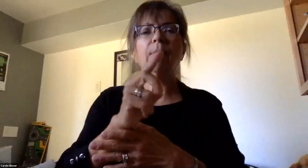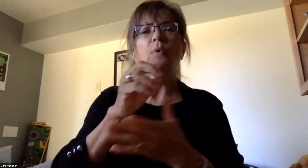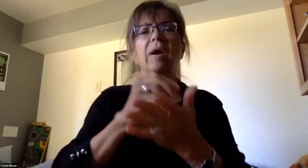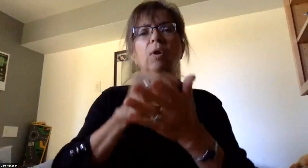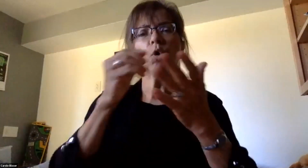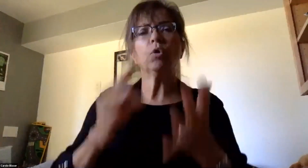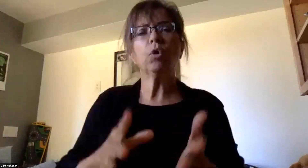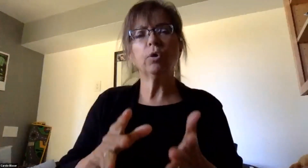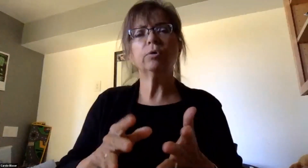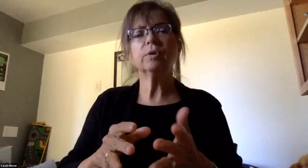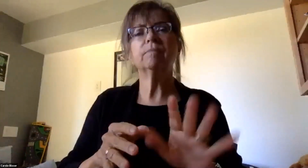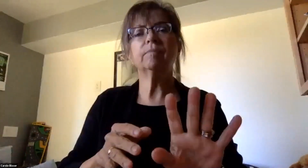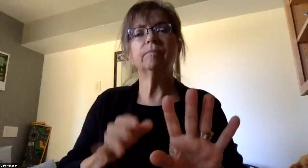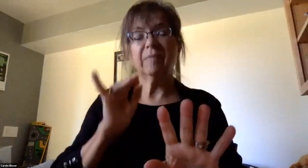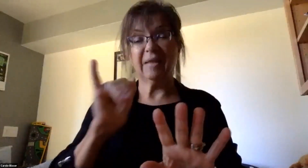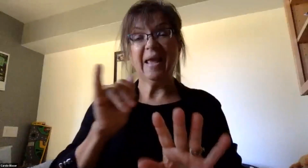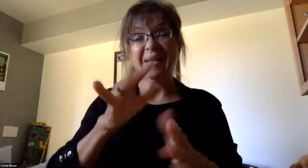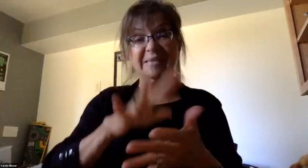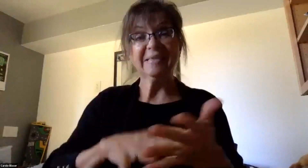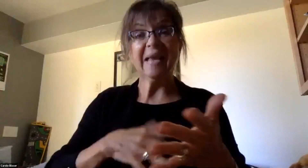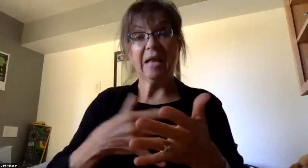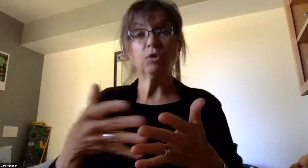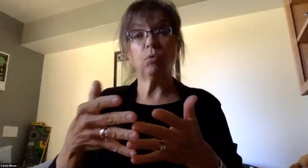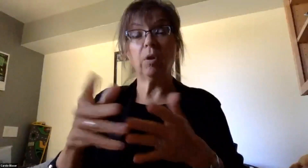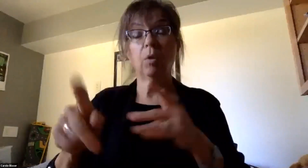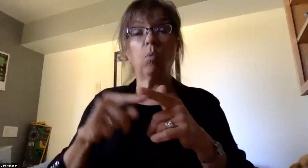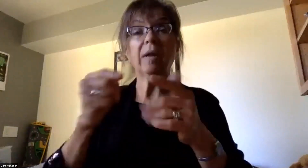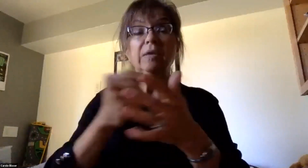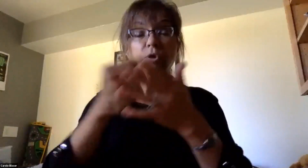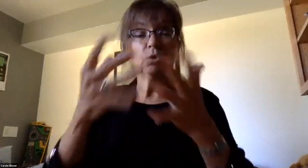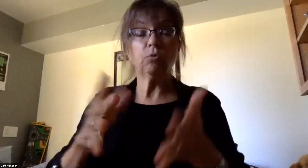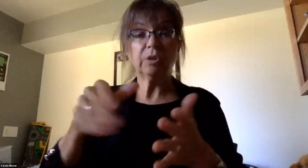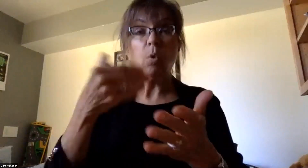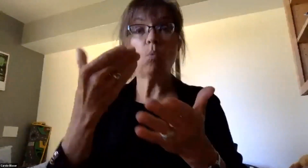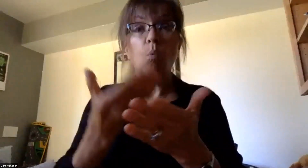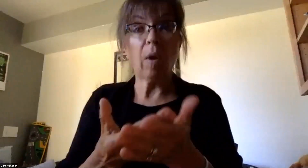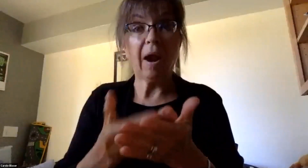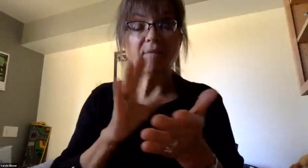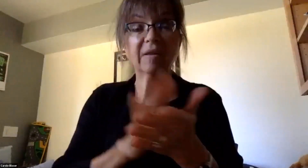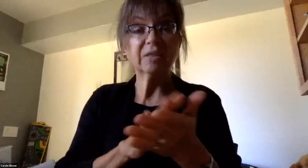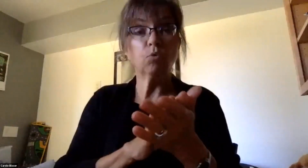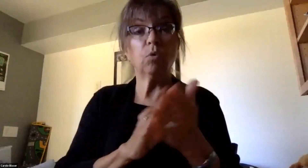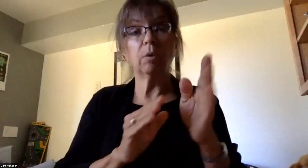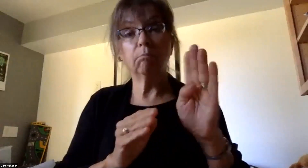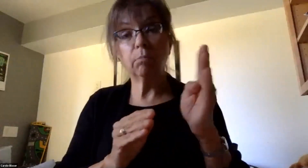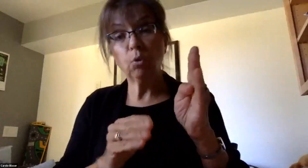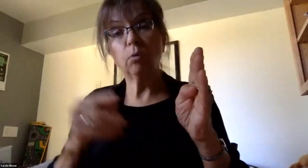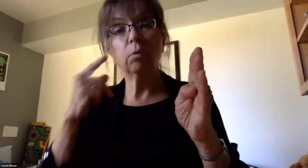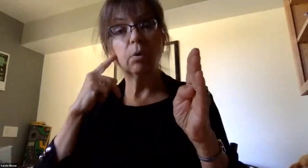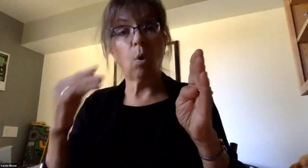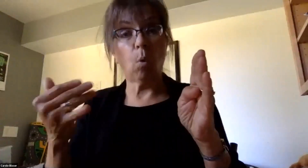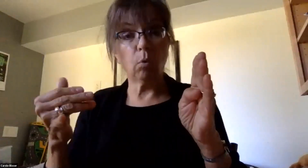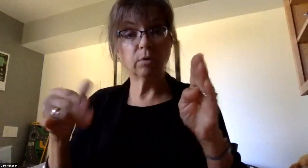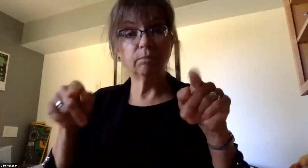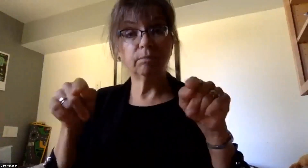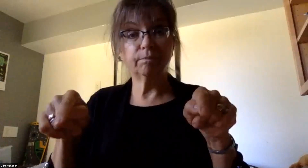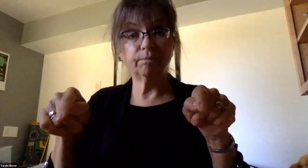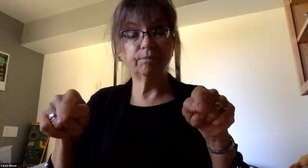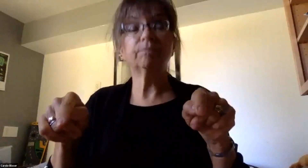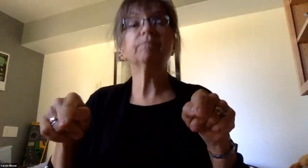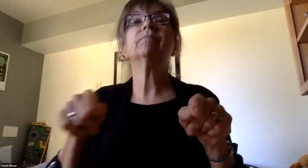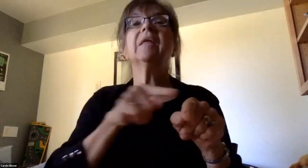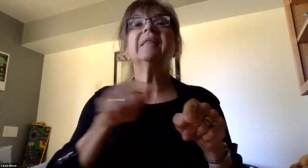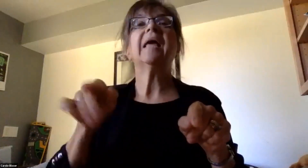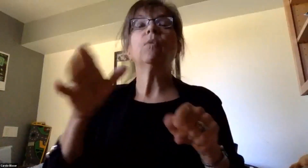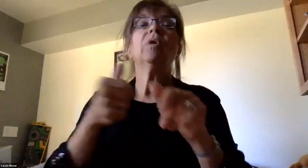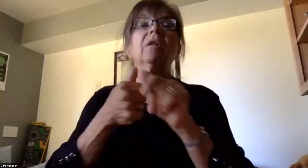Once again, that schedule, once students arrive on school, on either the blue group or the gold group, they will follow the